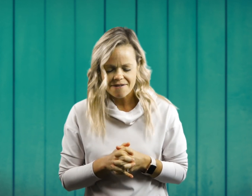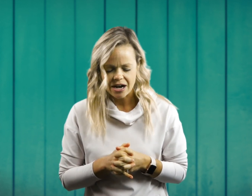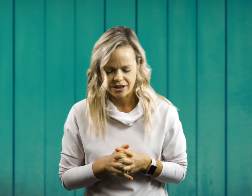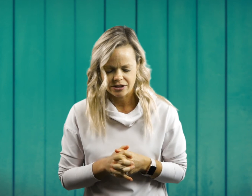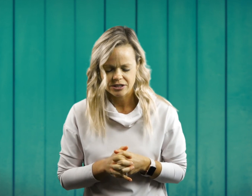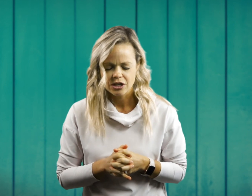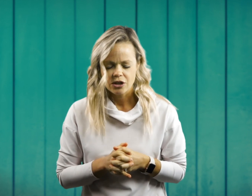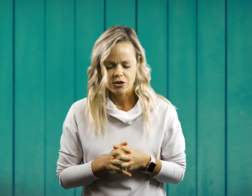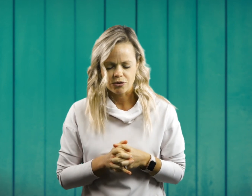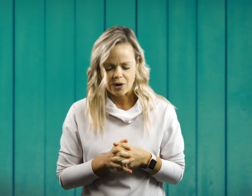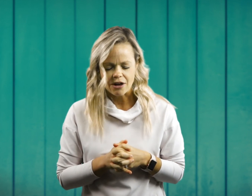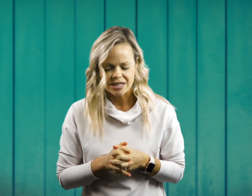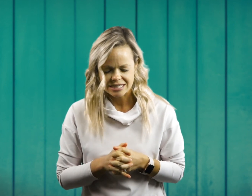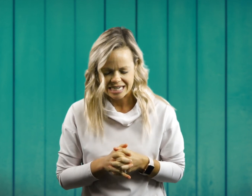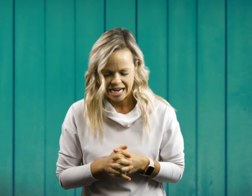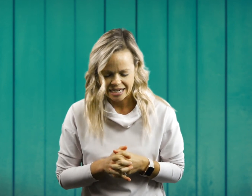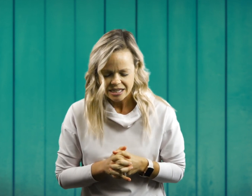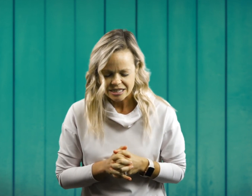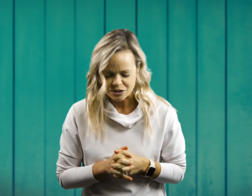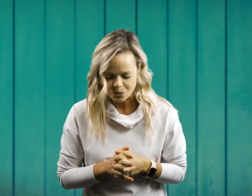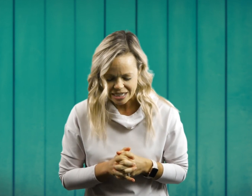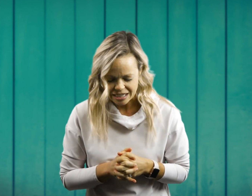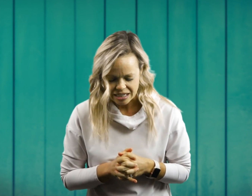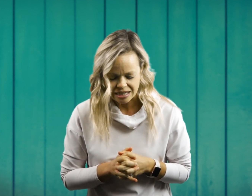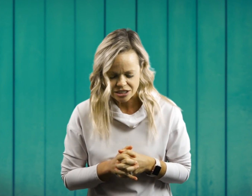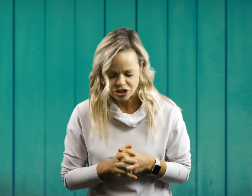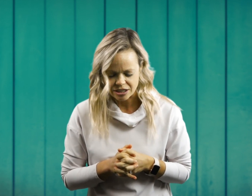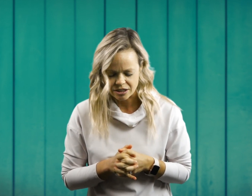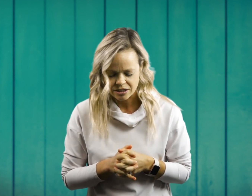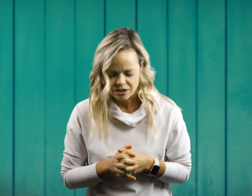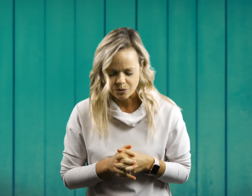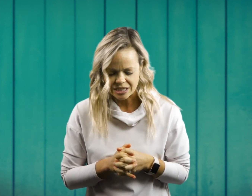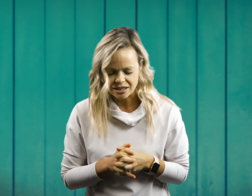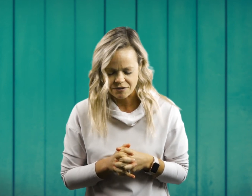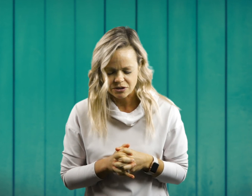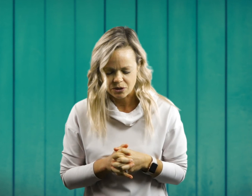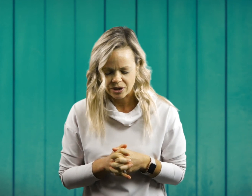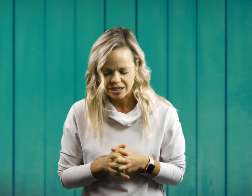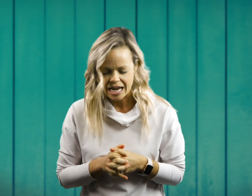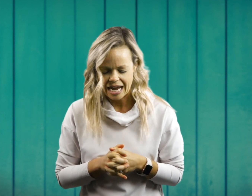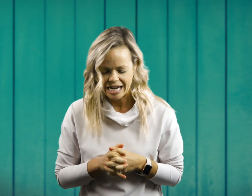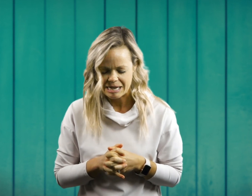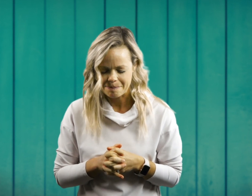others throughout this day, this week, and this year. We love you, Lord. Amen.